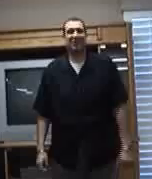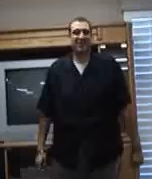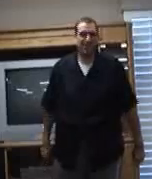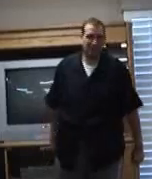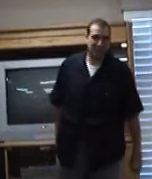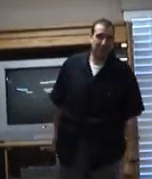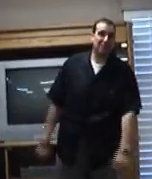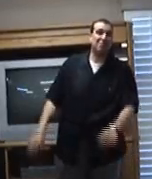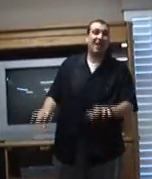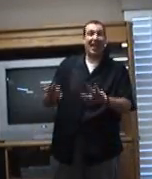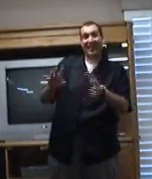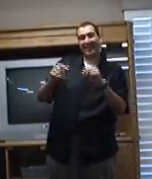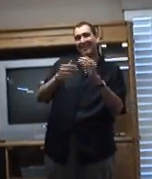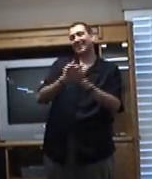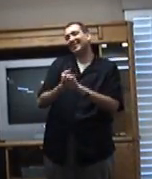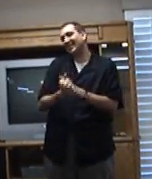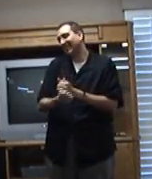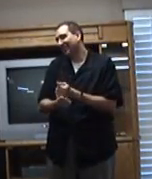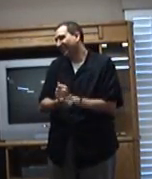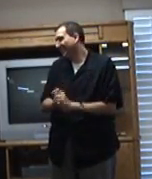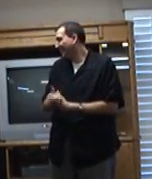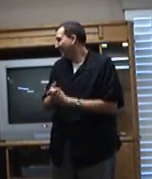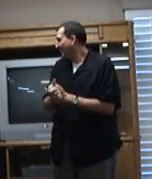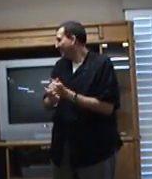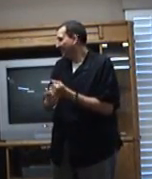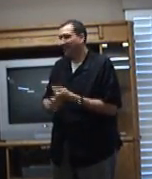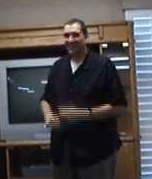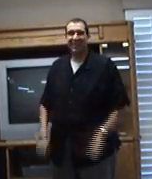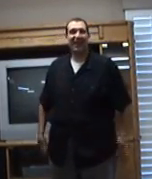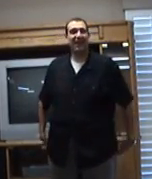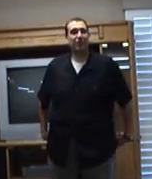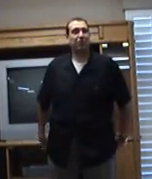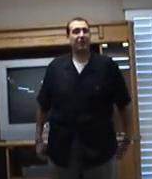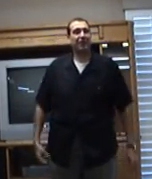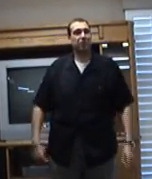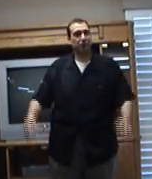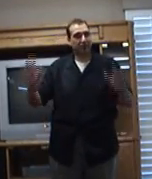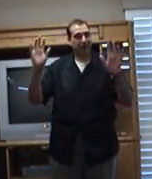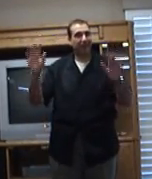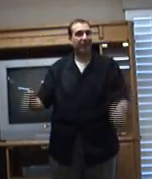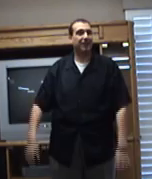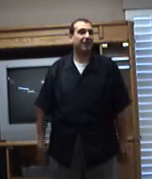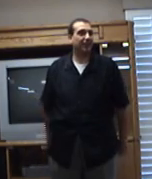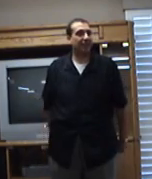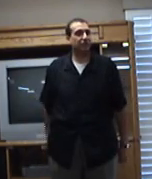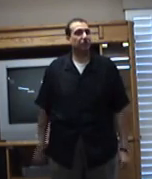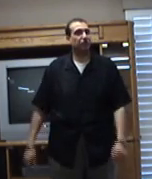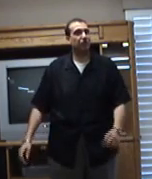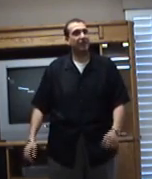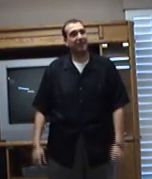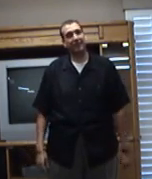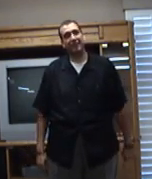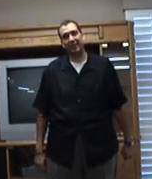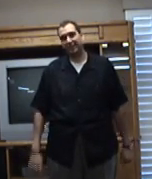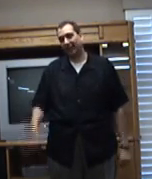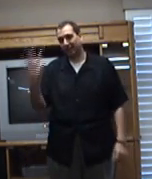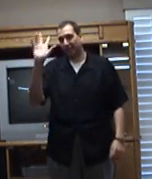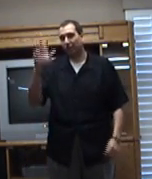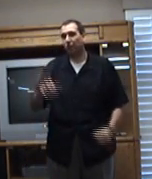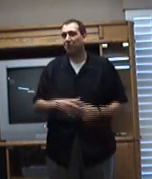I emailed you. I was in a panic. You want to say hi? Hi, everybody. I'm Giovanni. I had surgery exactly three